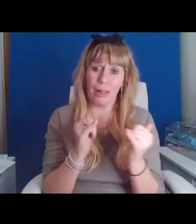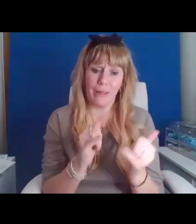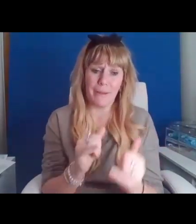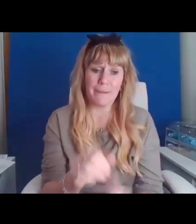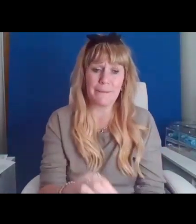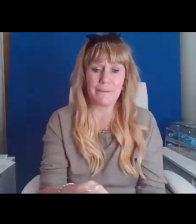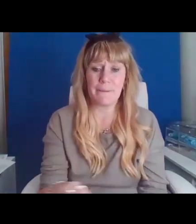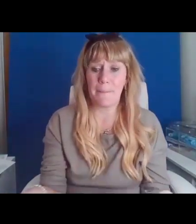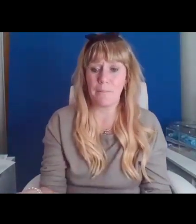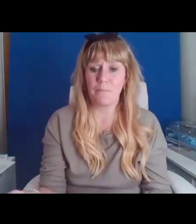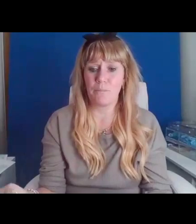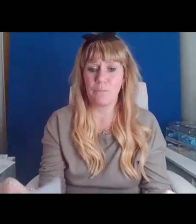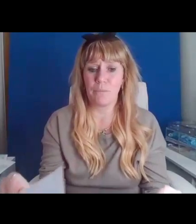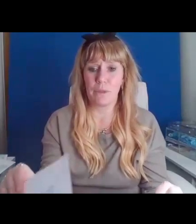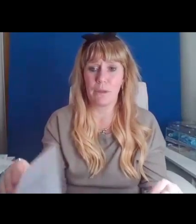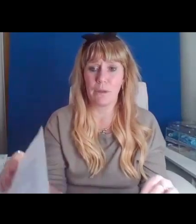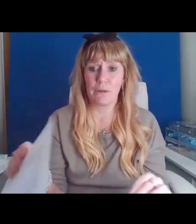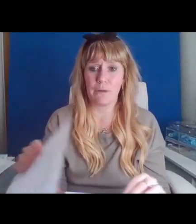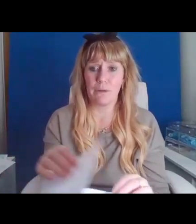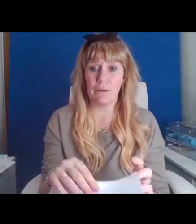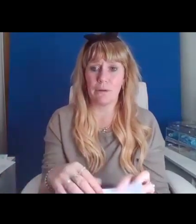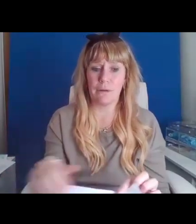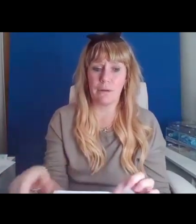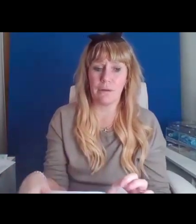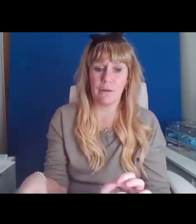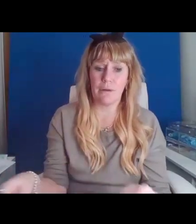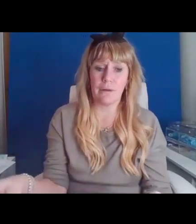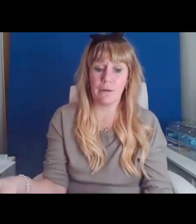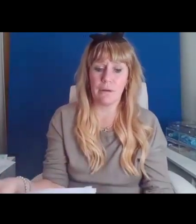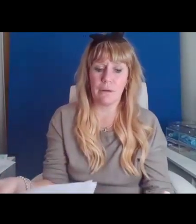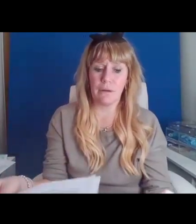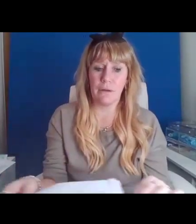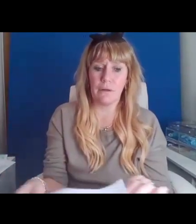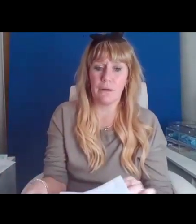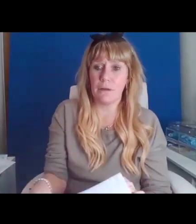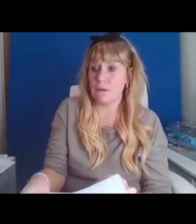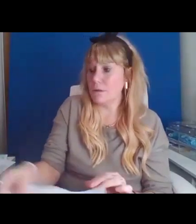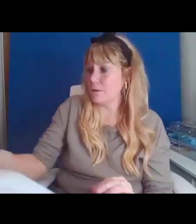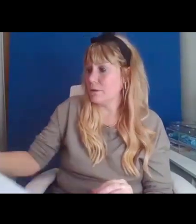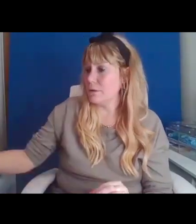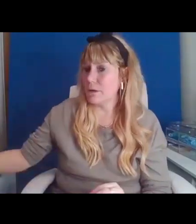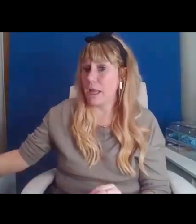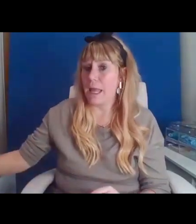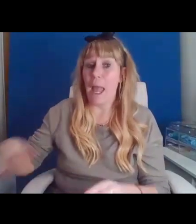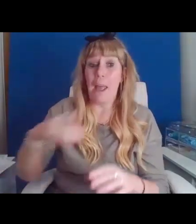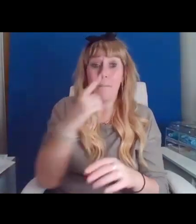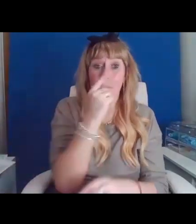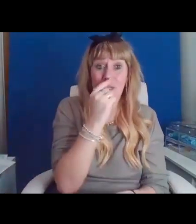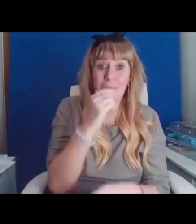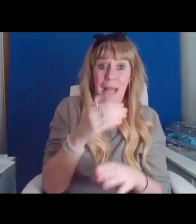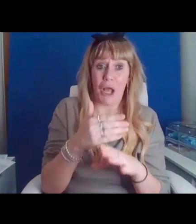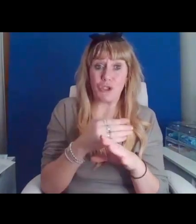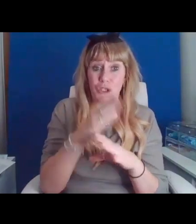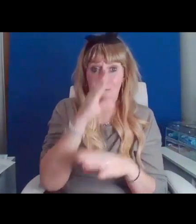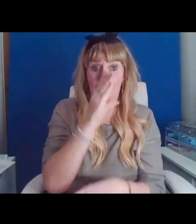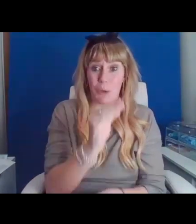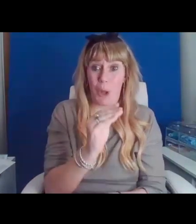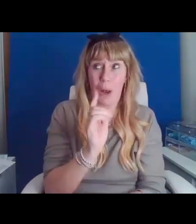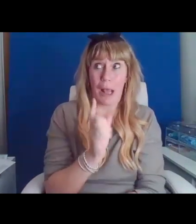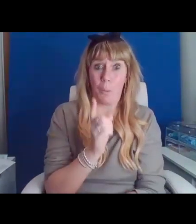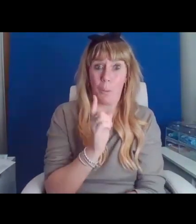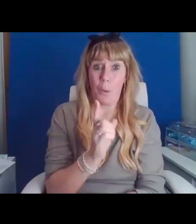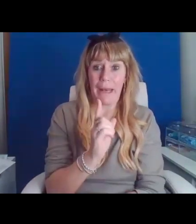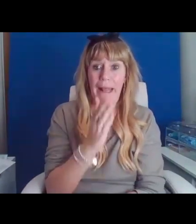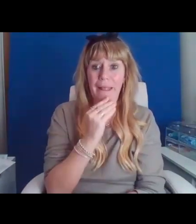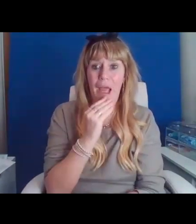I should have probably warned you that I was probably the biggest language warning. I use language and it's not